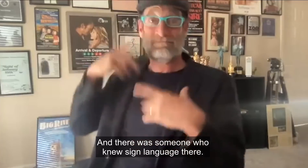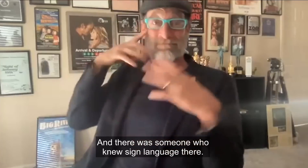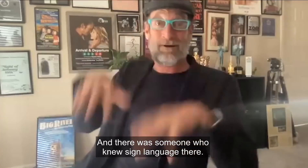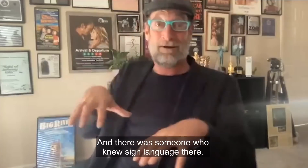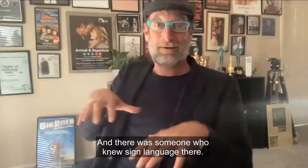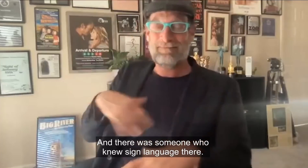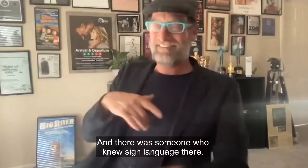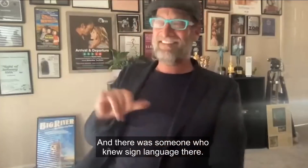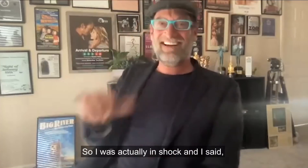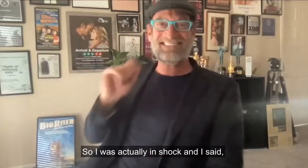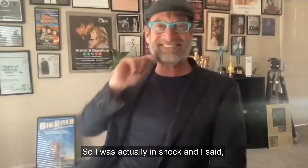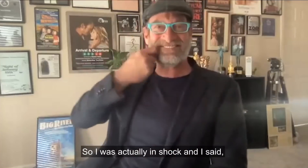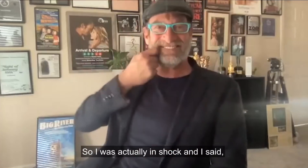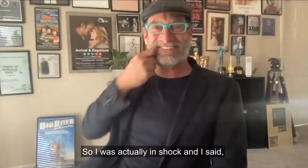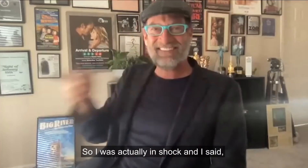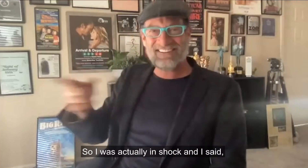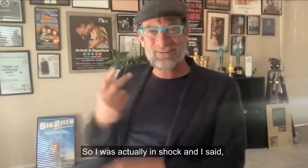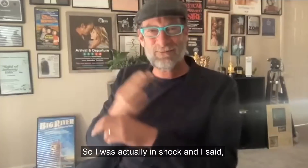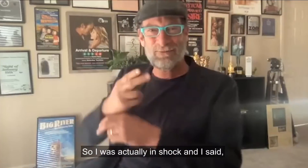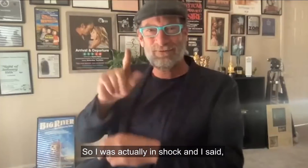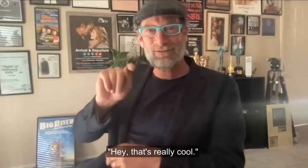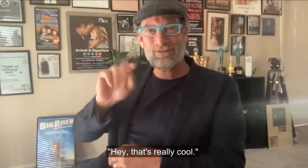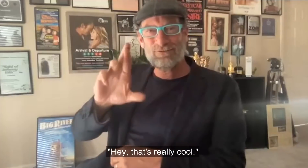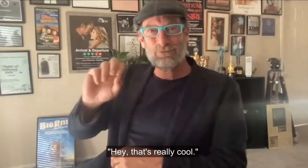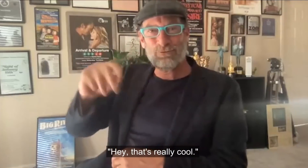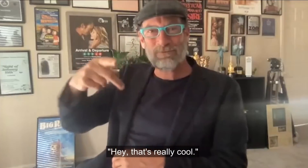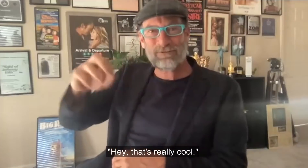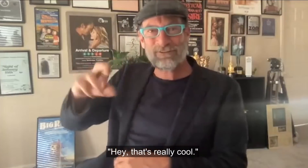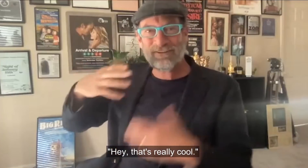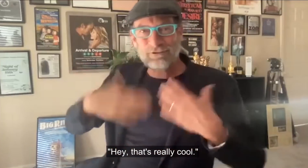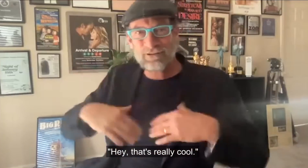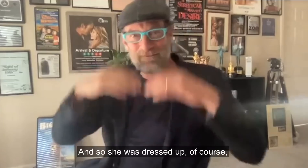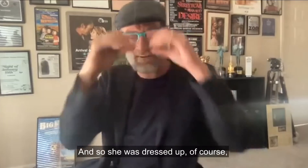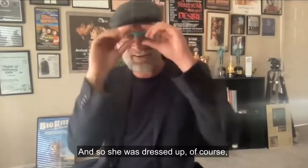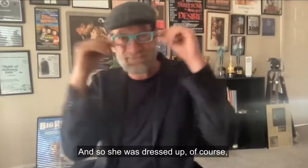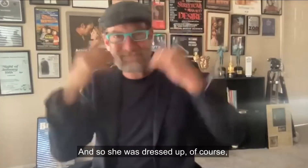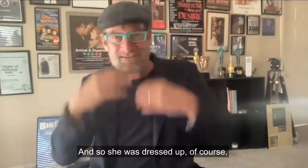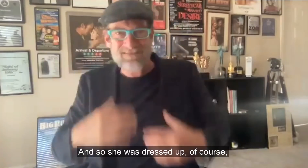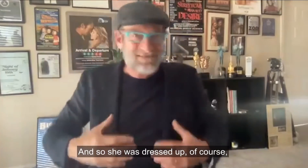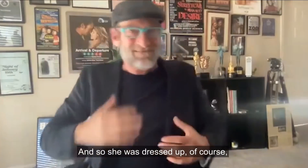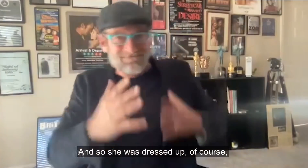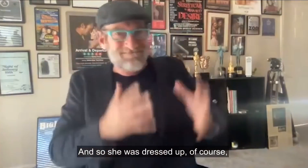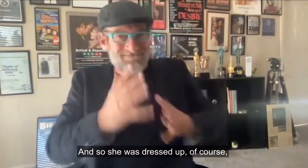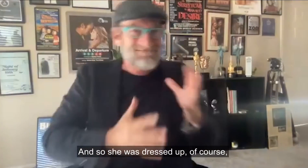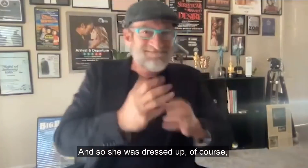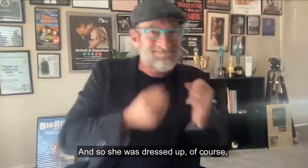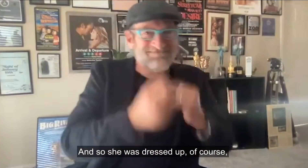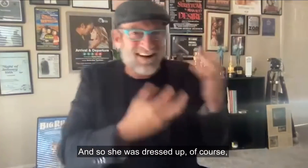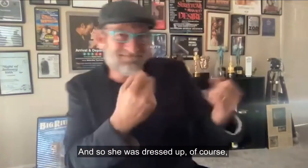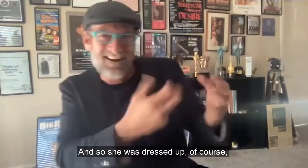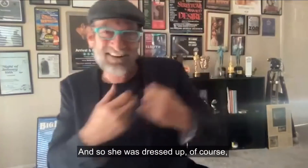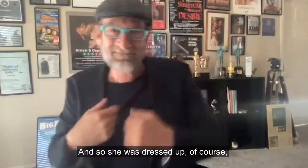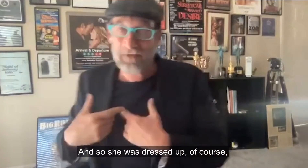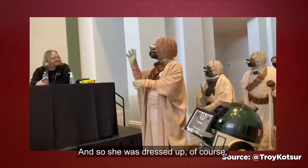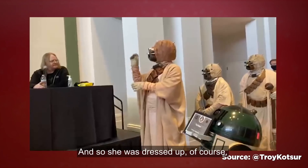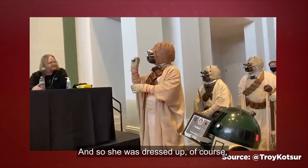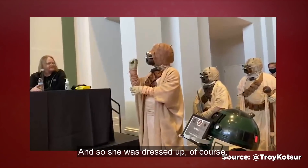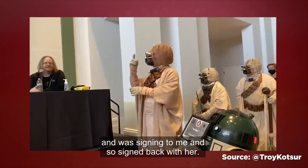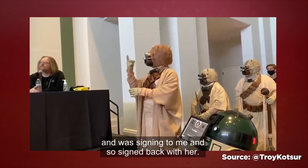language there. So I was actually in shock. And I said, hey, that's really cool. And so she was dressed up and, of course, and was